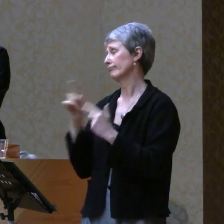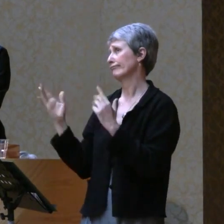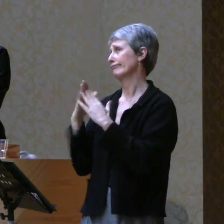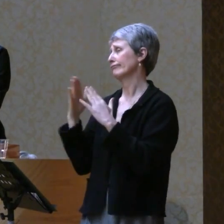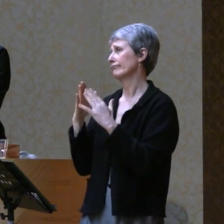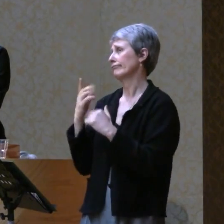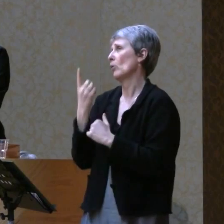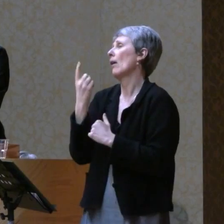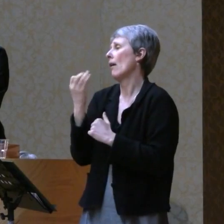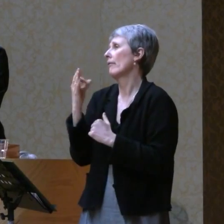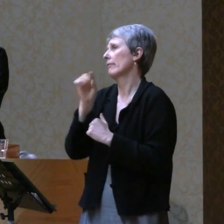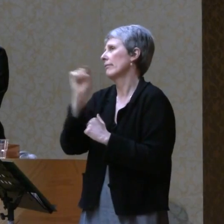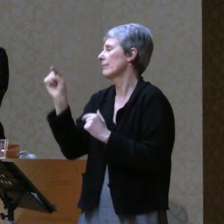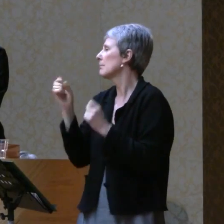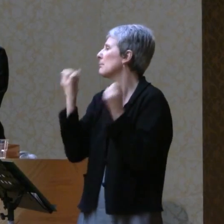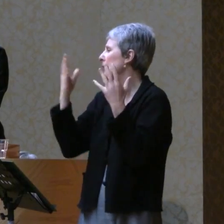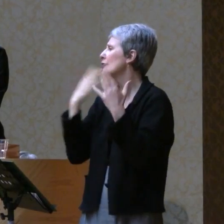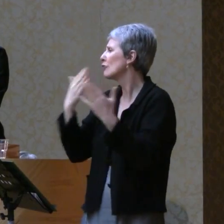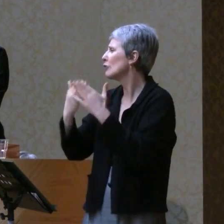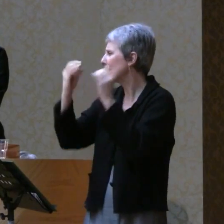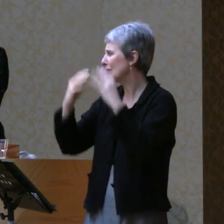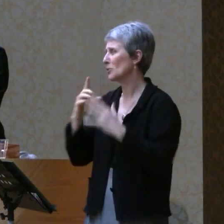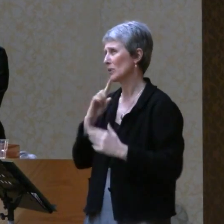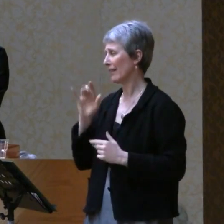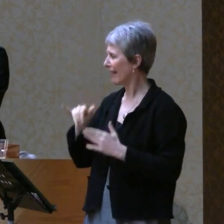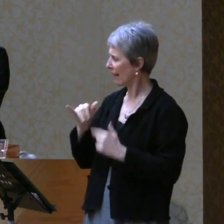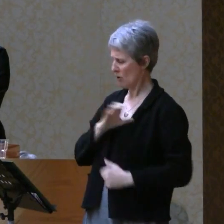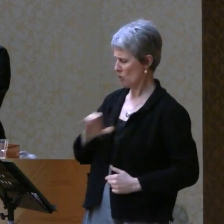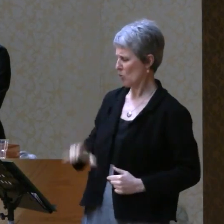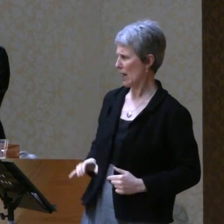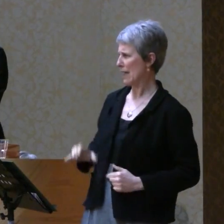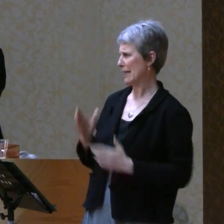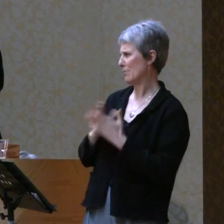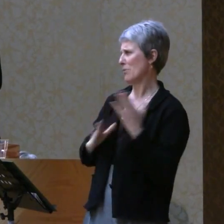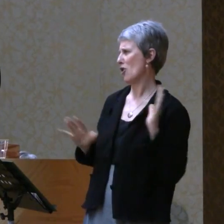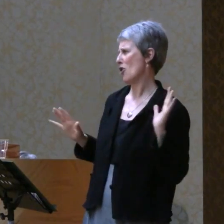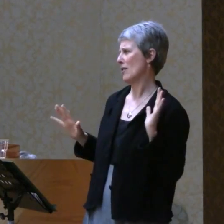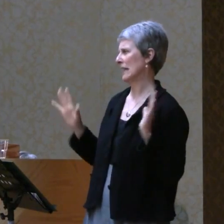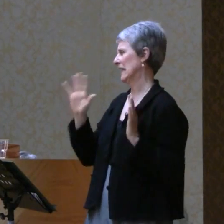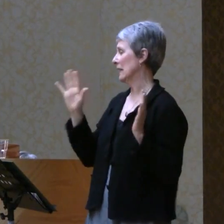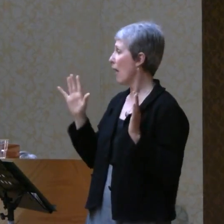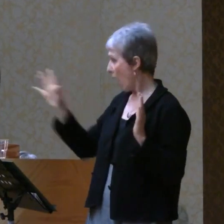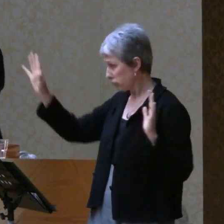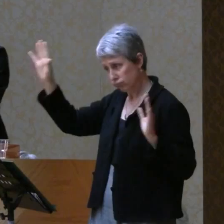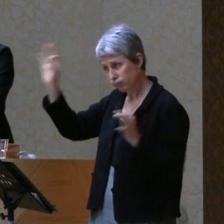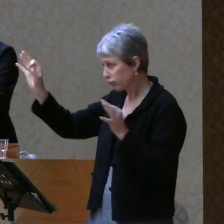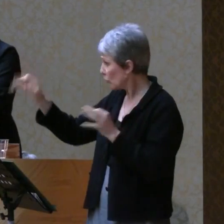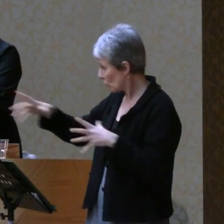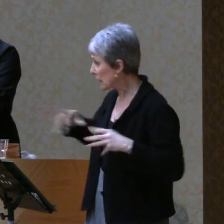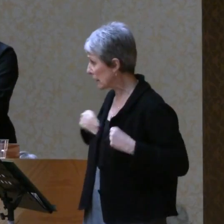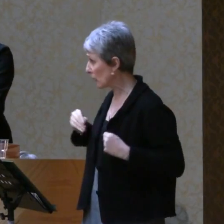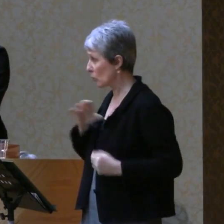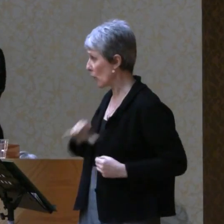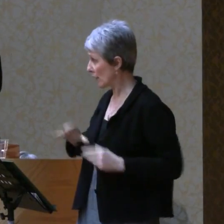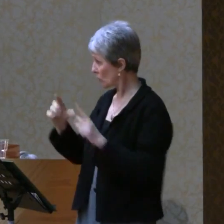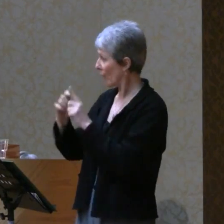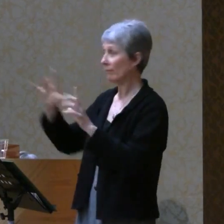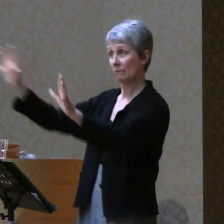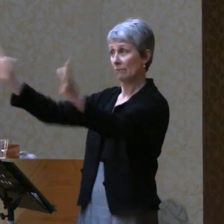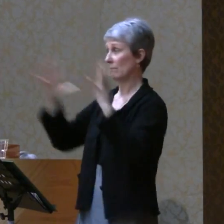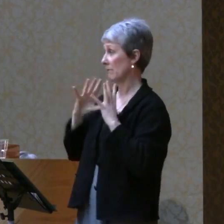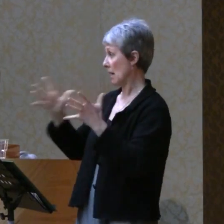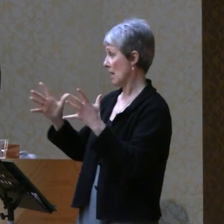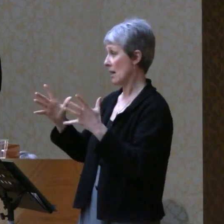But I don't believe in or have any use for that Christ part. No offense. I'm glad it works for you. I just want